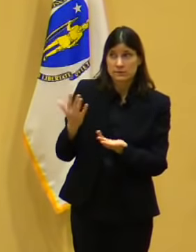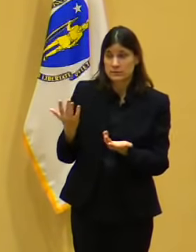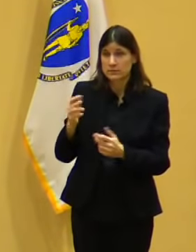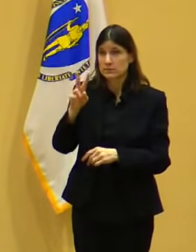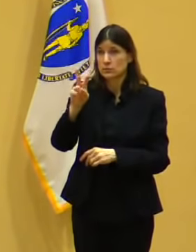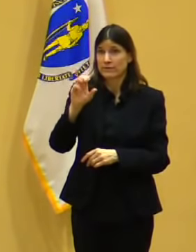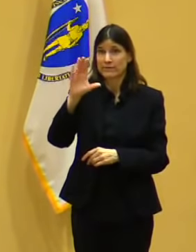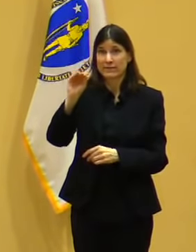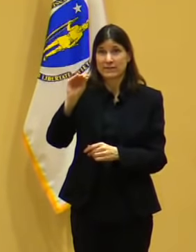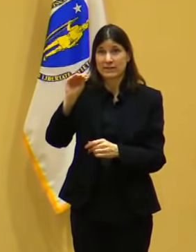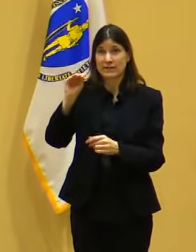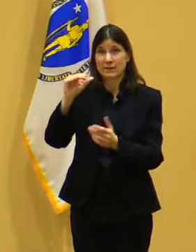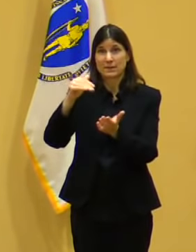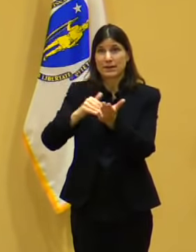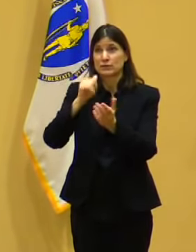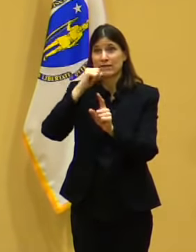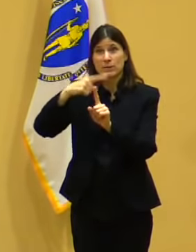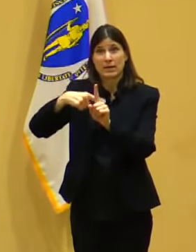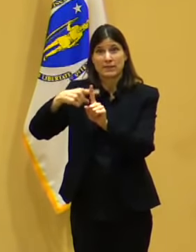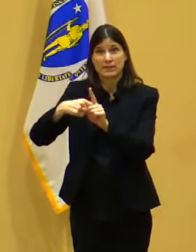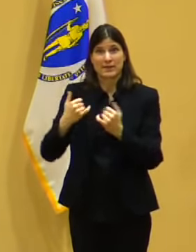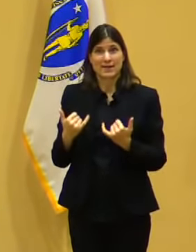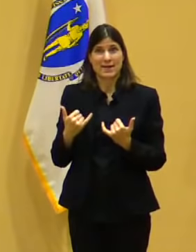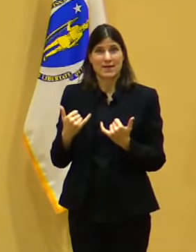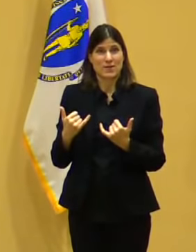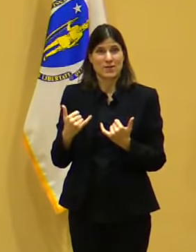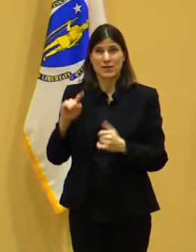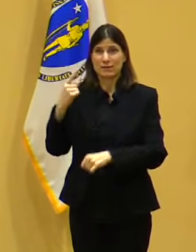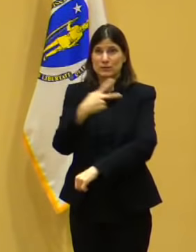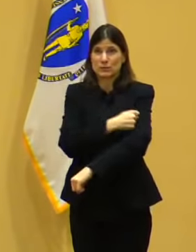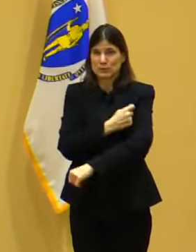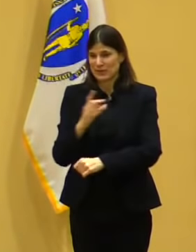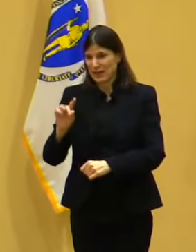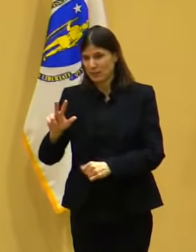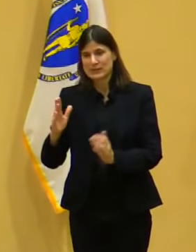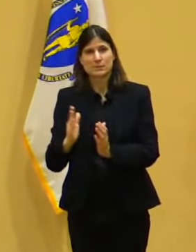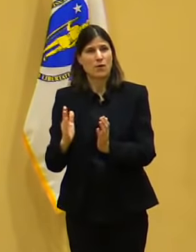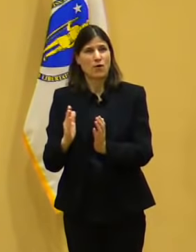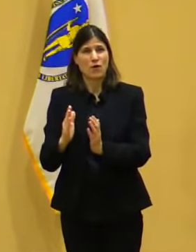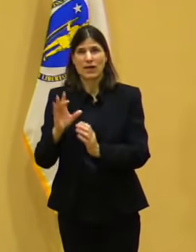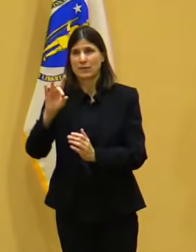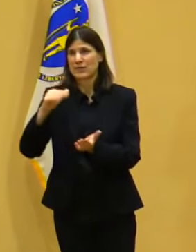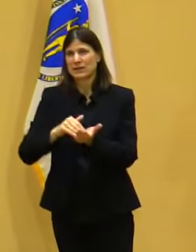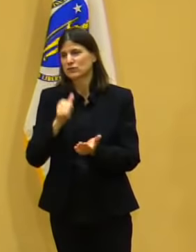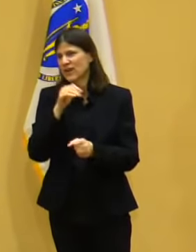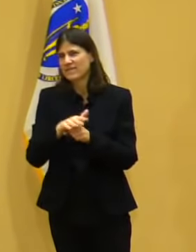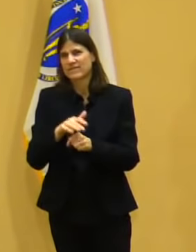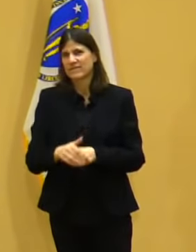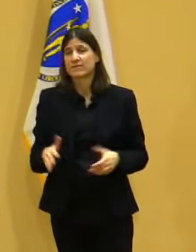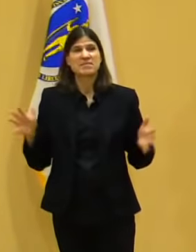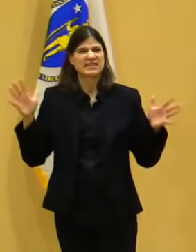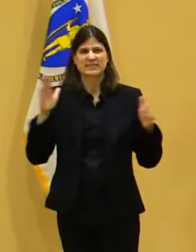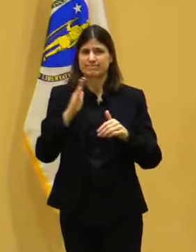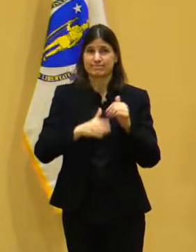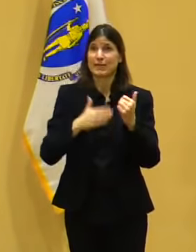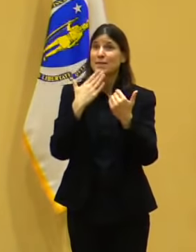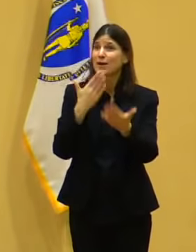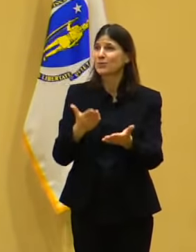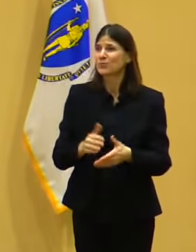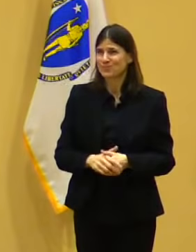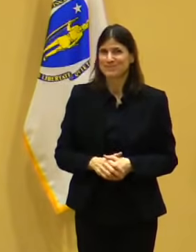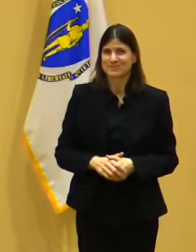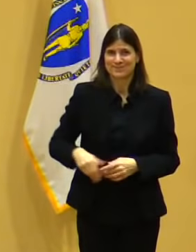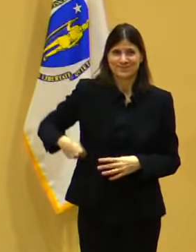doses a month, not 103. Thanks. Thank you. Thank you. Thank you.